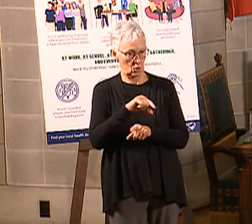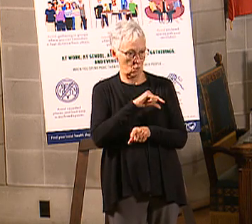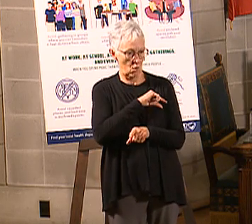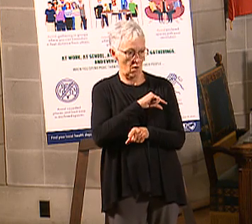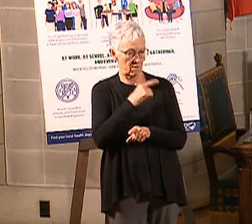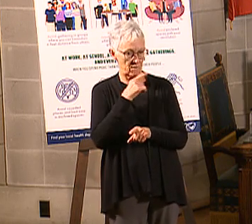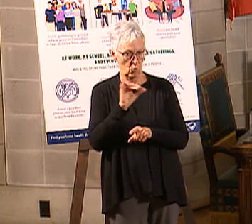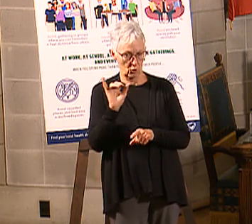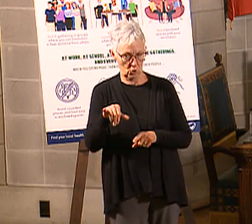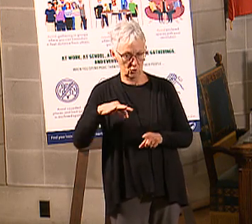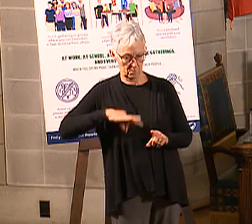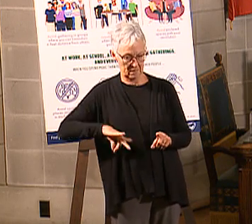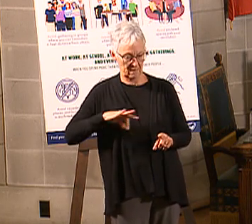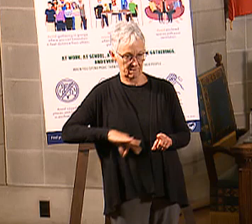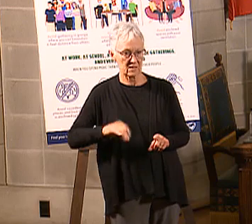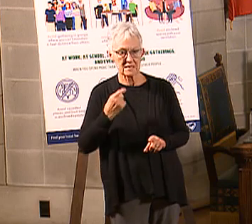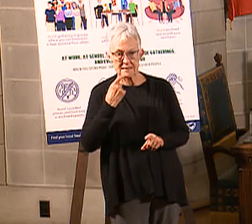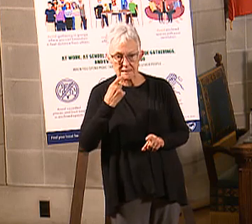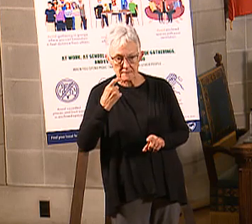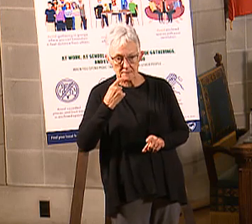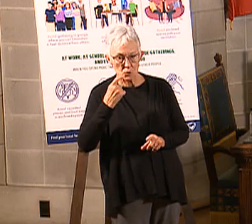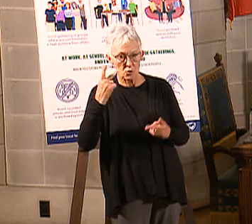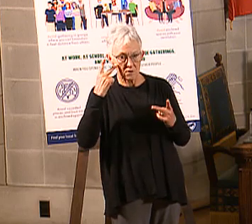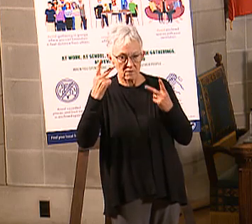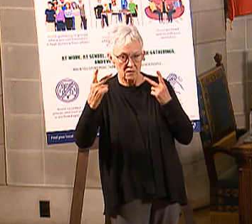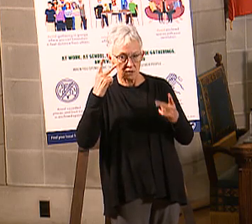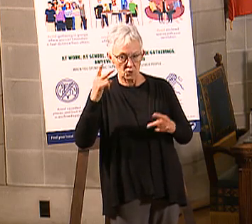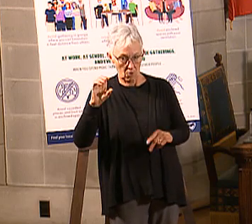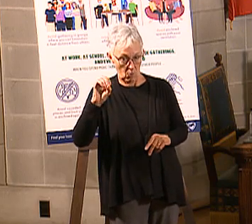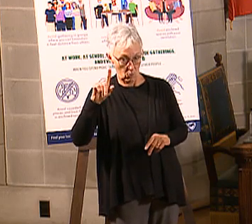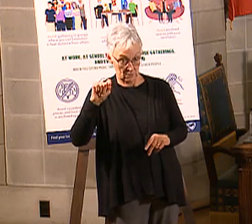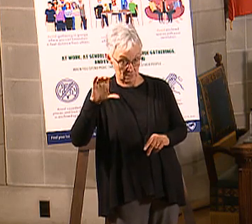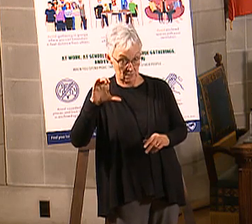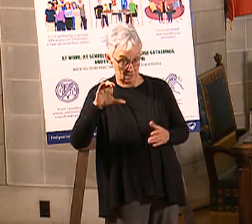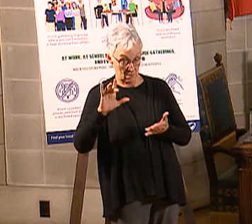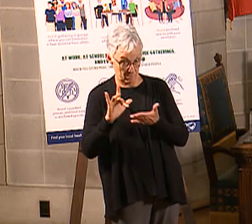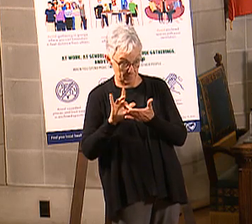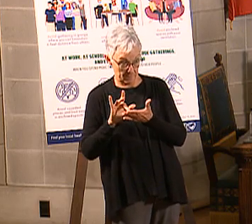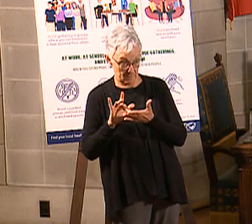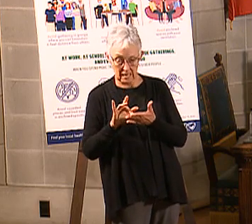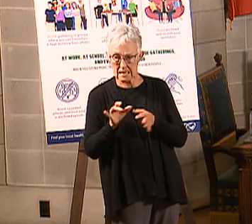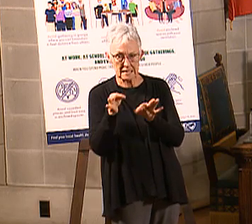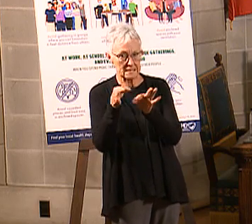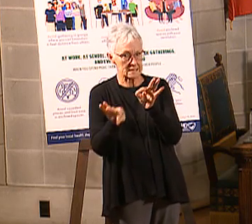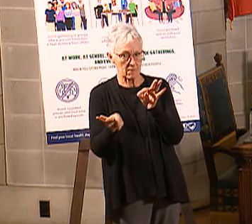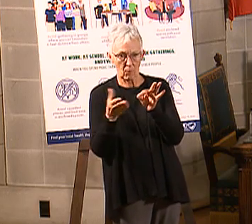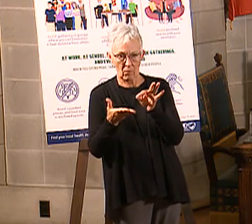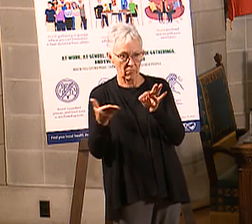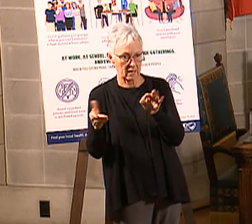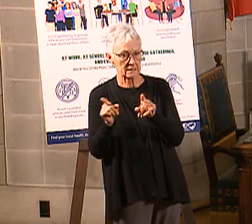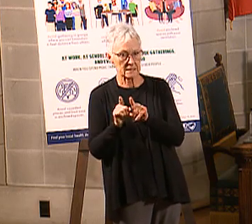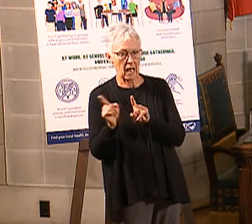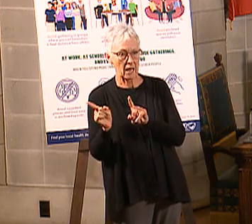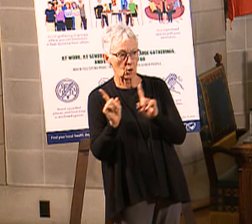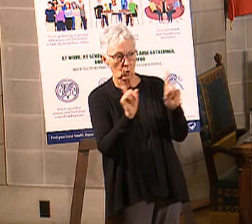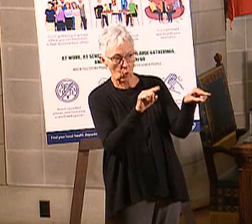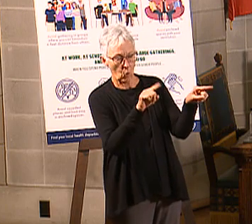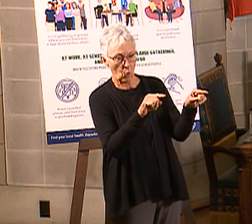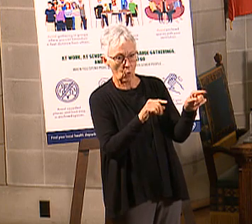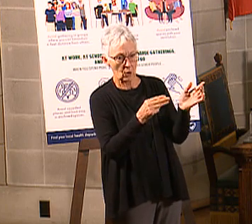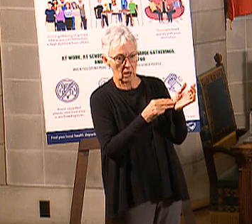benefits of dental vision, over-the-counter medications, are the simple things of seeing your doctor every year,